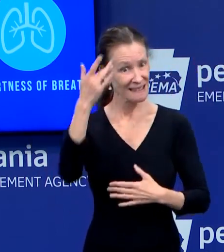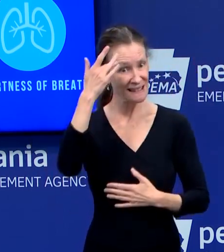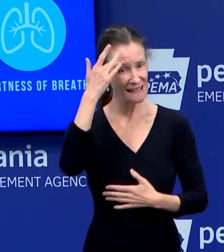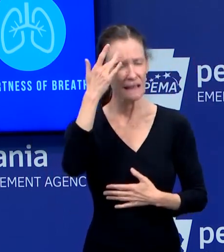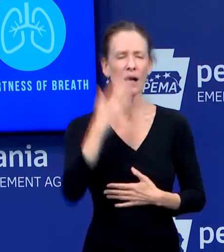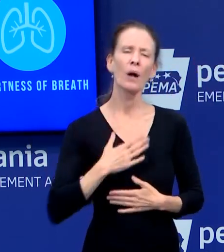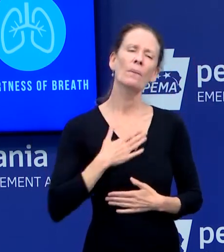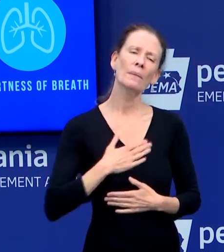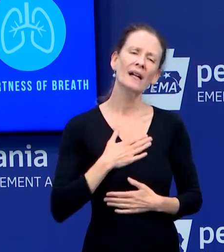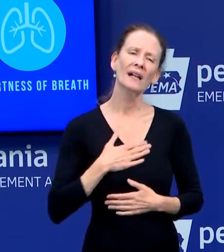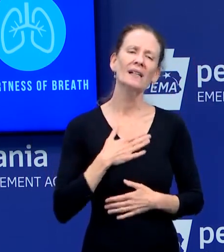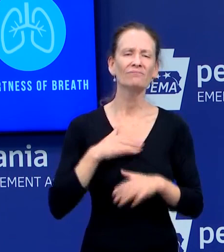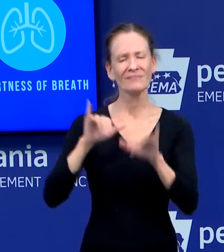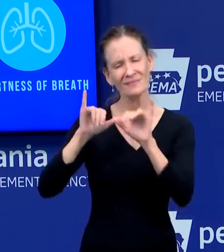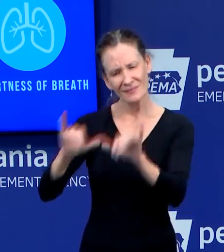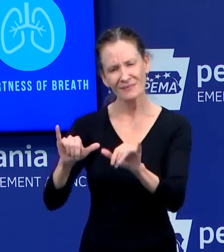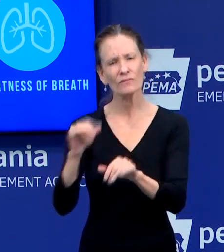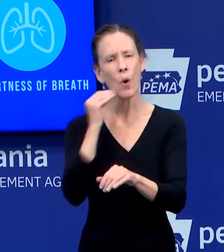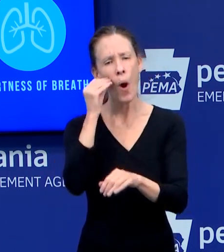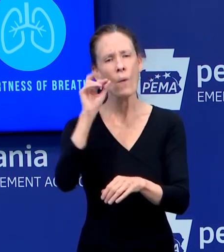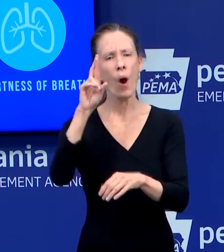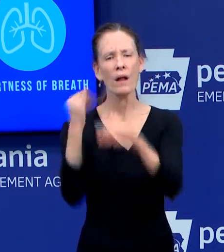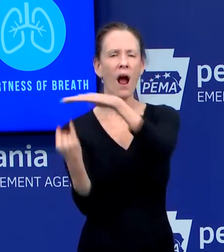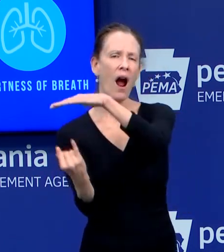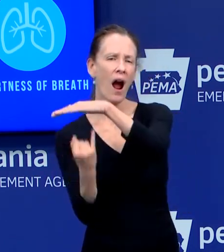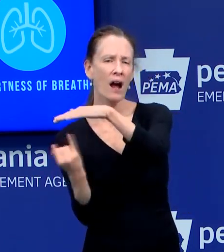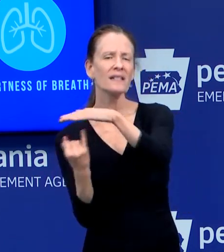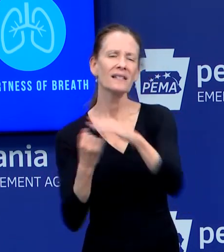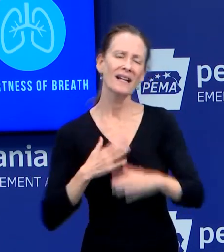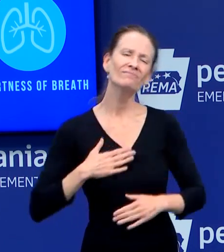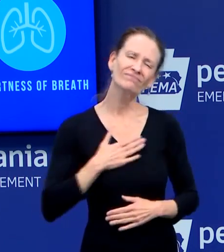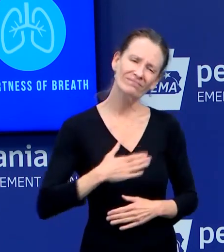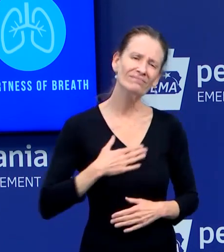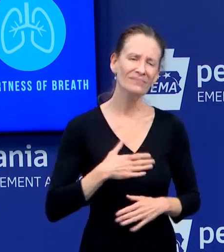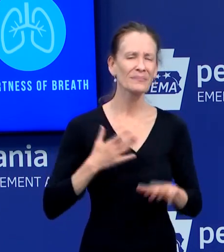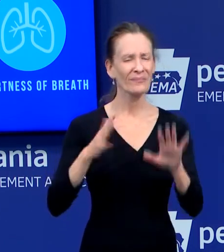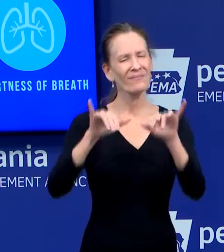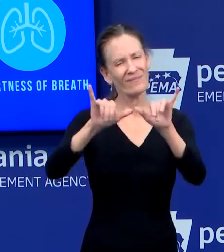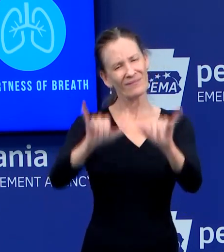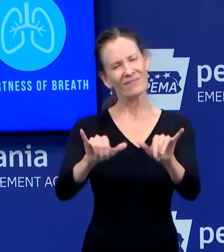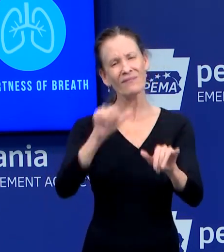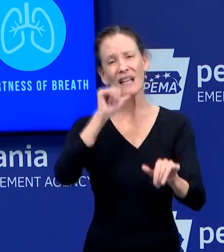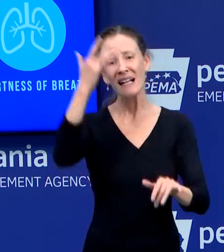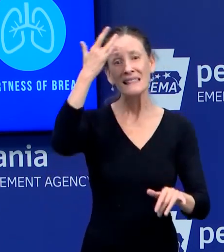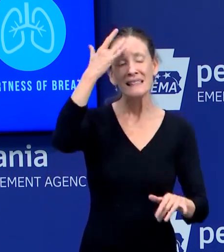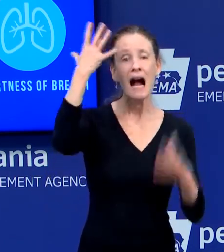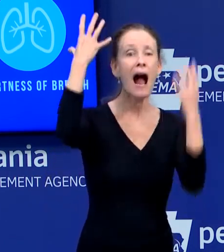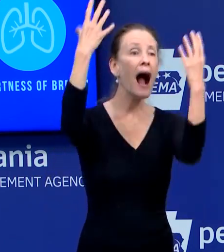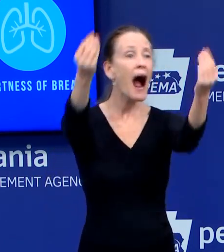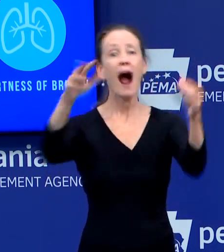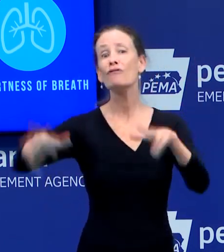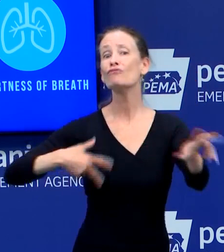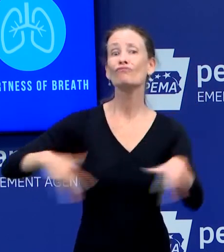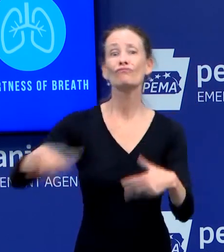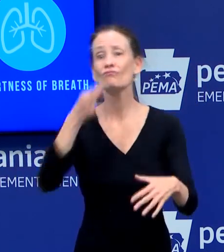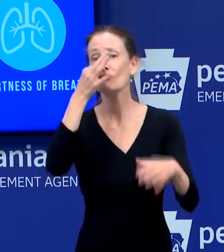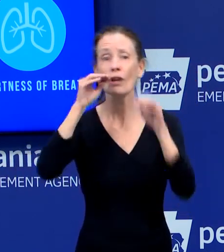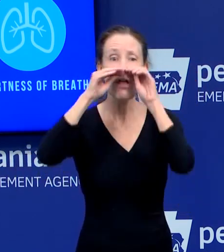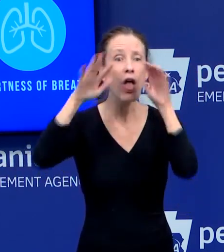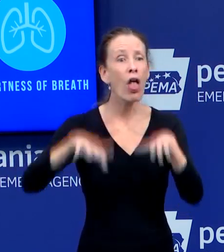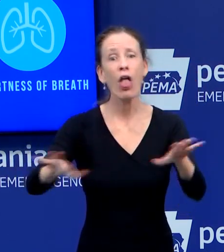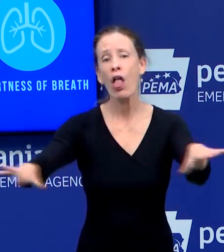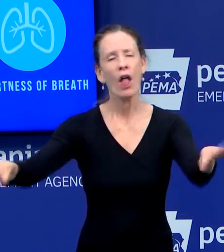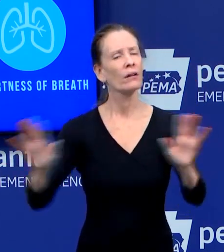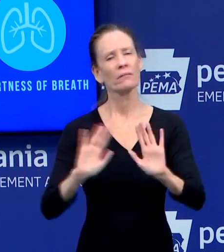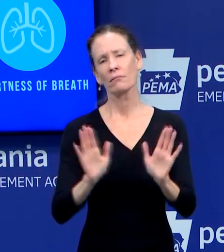isolated at home. I guess they might be in their backyard. So that type of specific information I know is of, of, of interest, but it doesn't serve